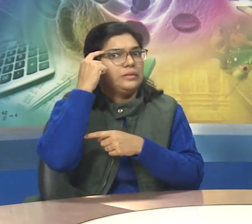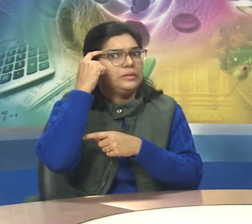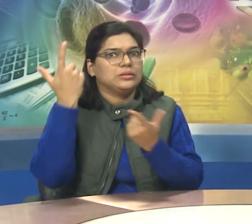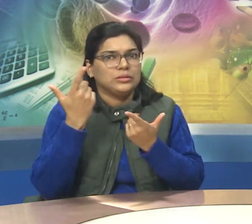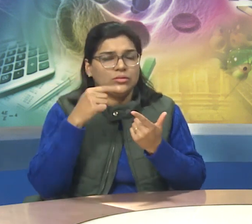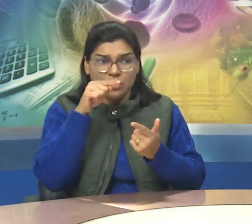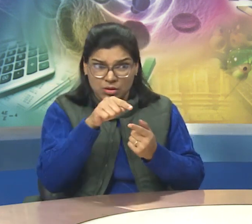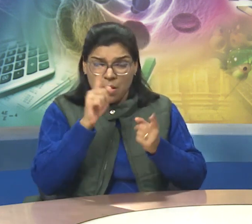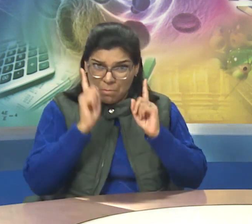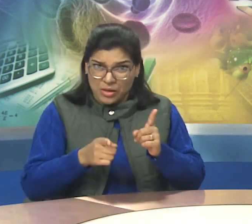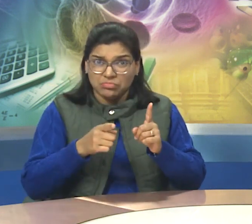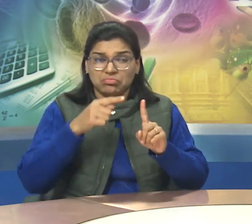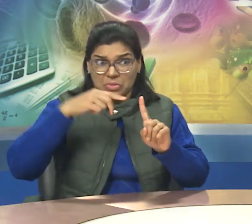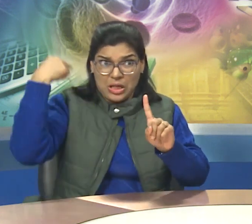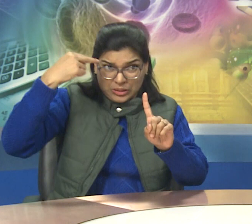What is its purpose?